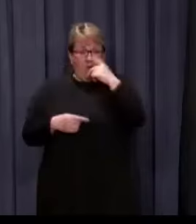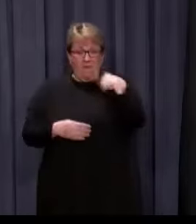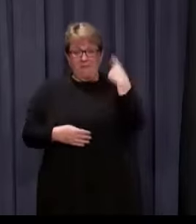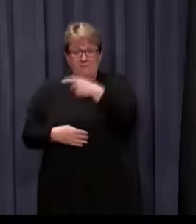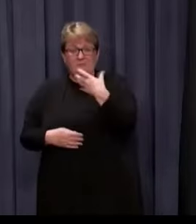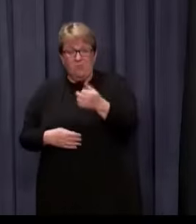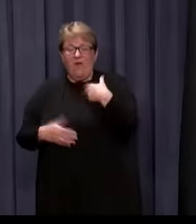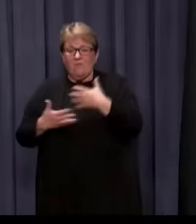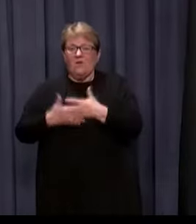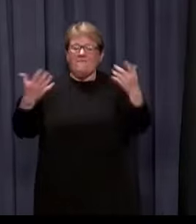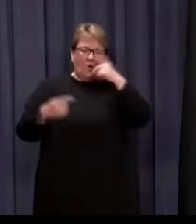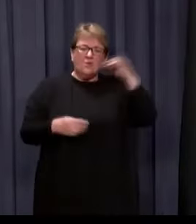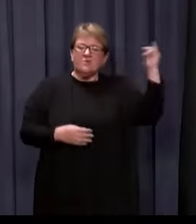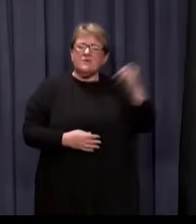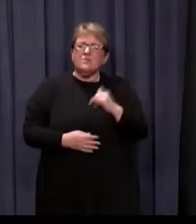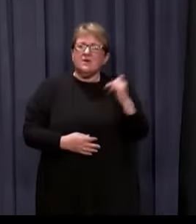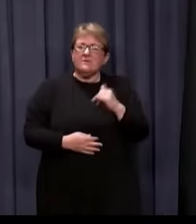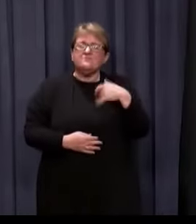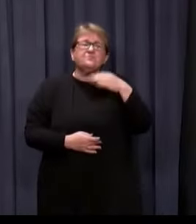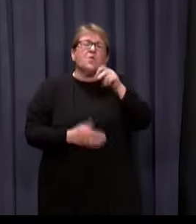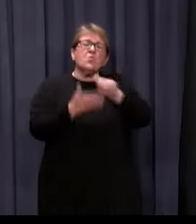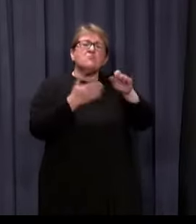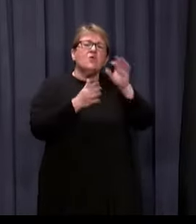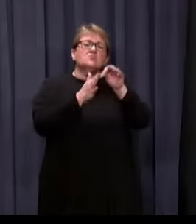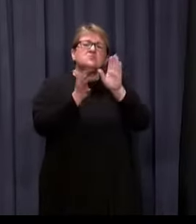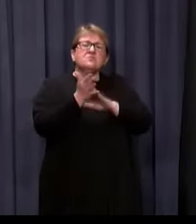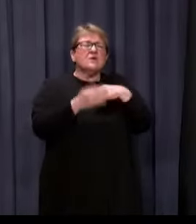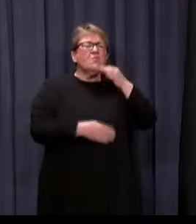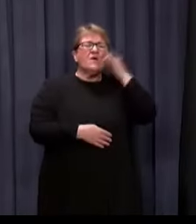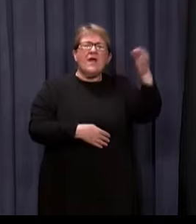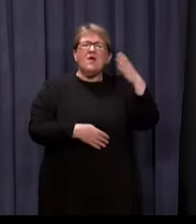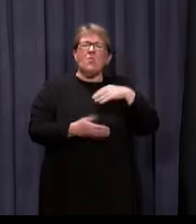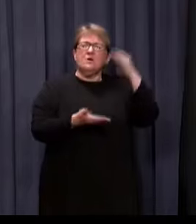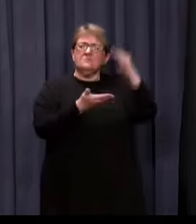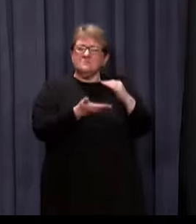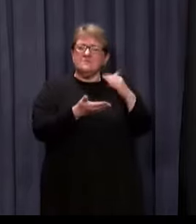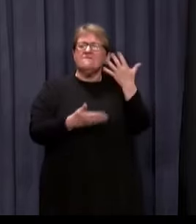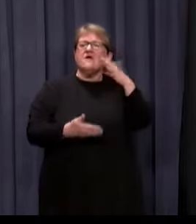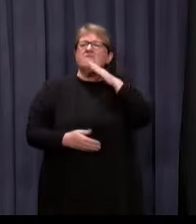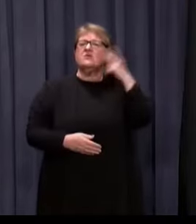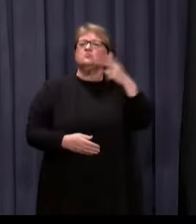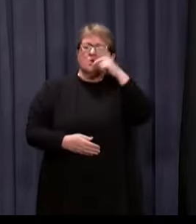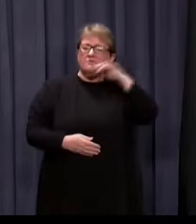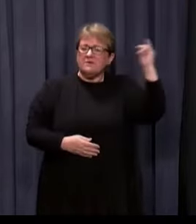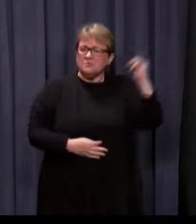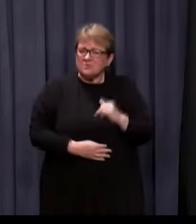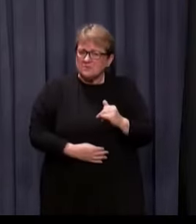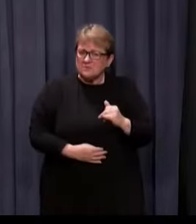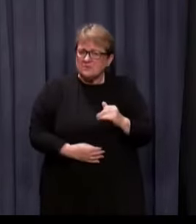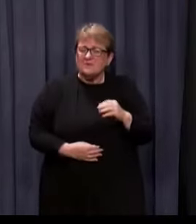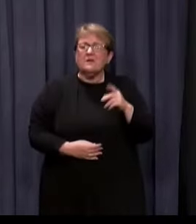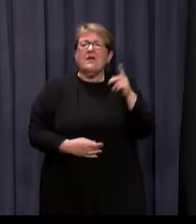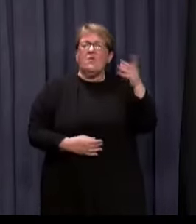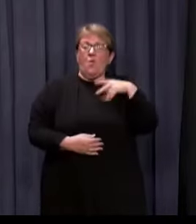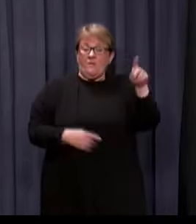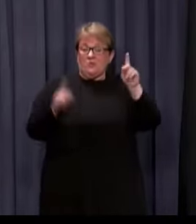I wrote to the Prime Minister yesterday afternoon asking that we halve the cap, that we go down to 512, and that that be